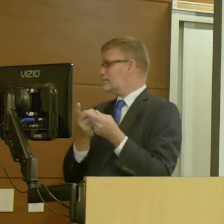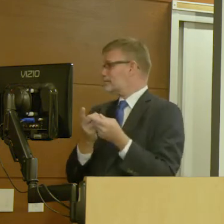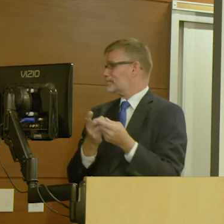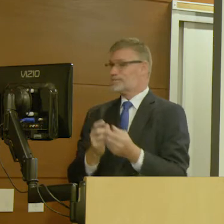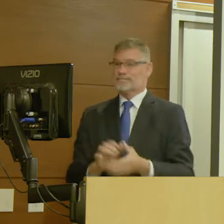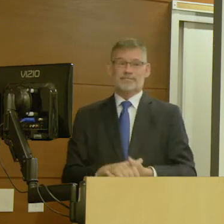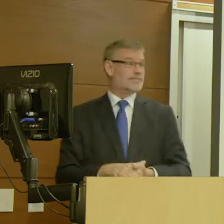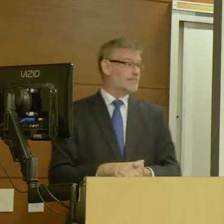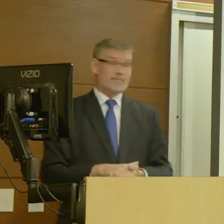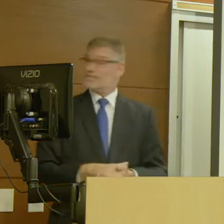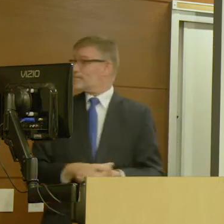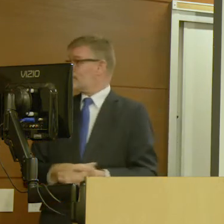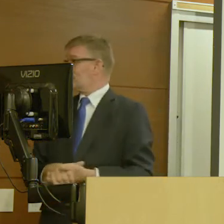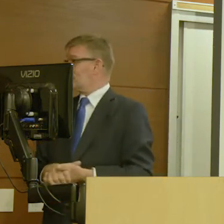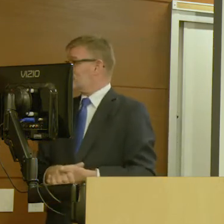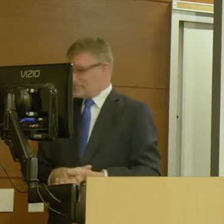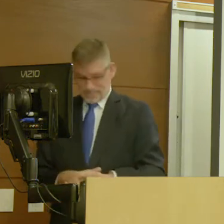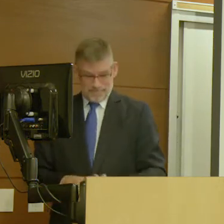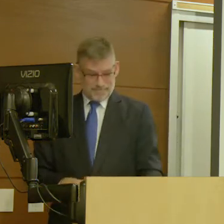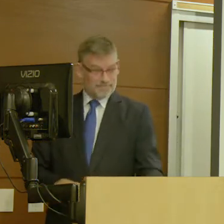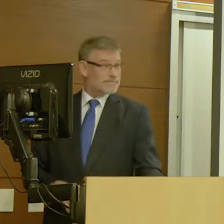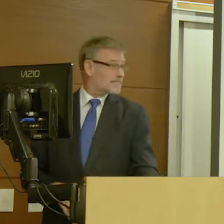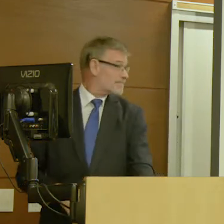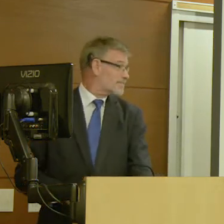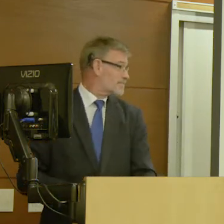Sheriff's Department. Commander Song.